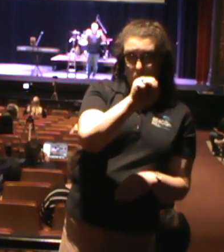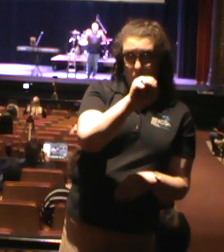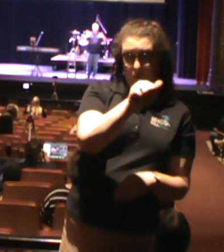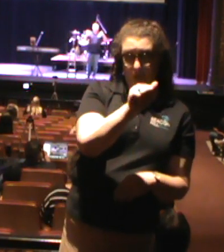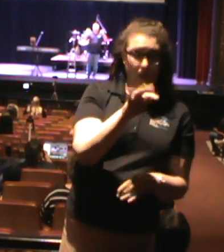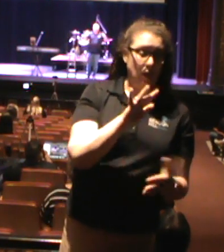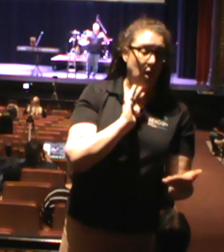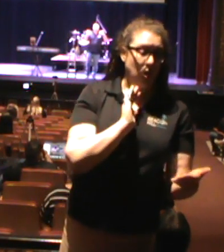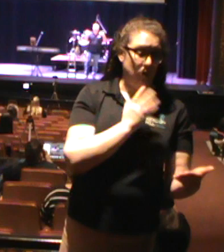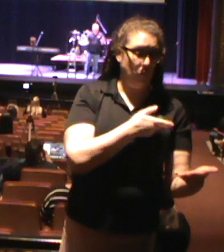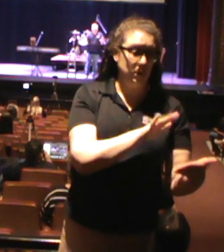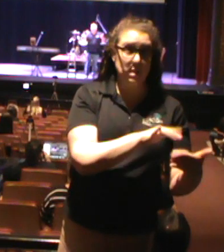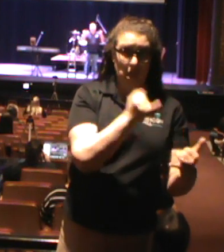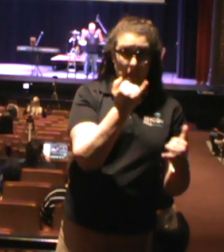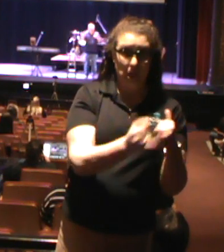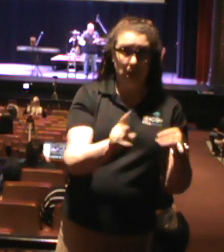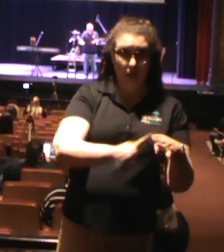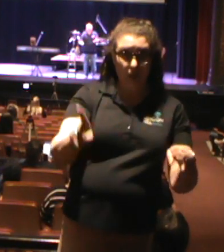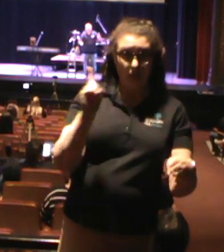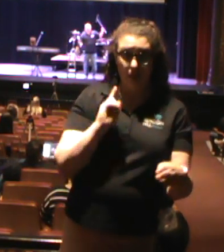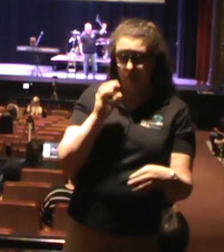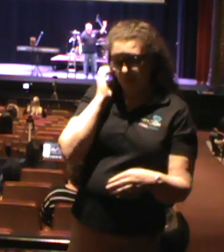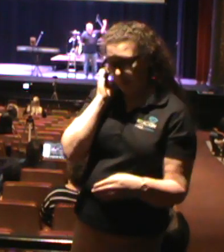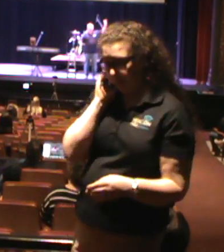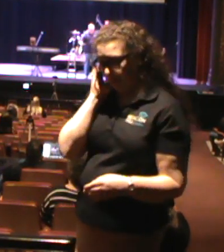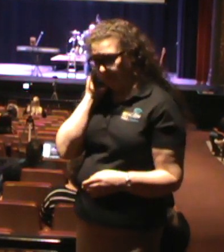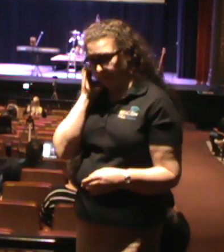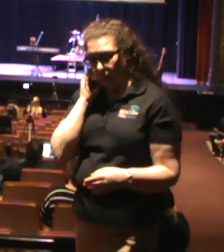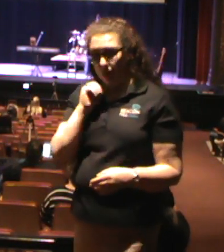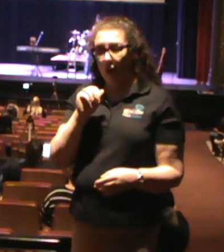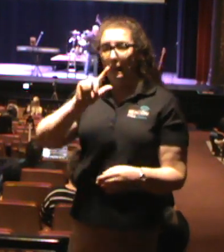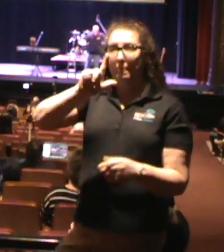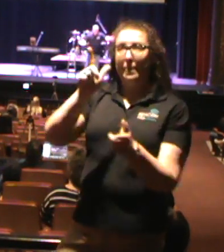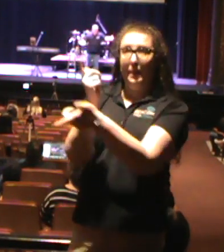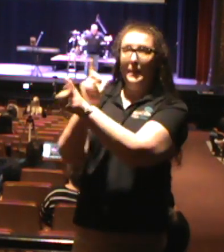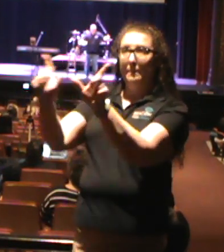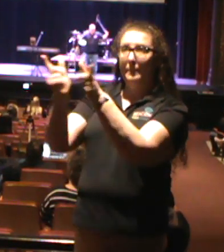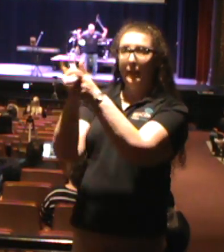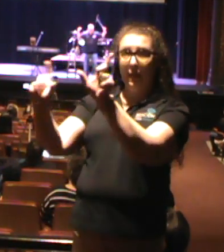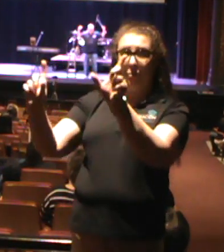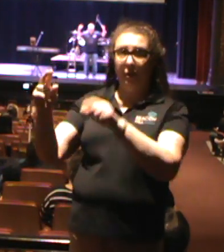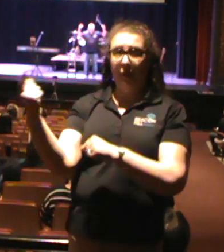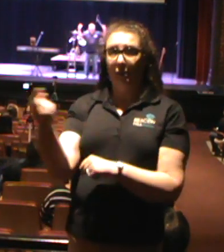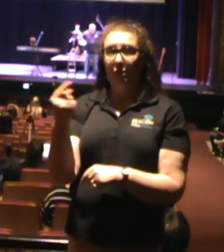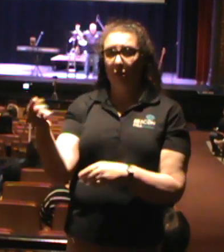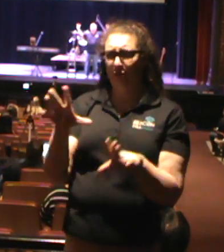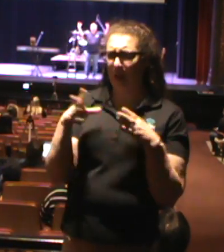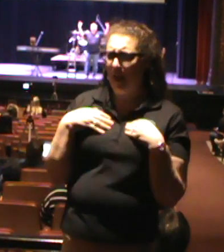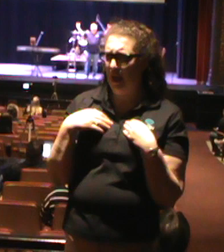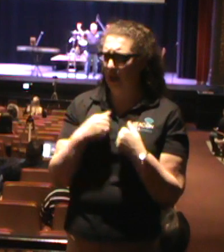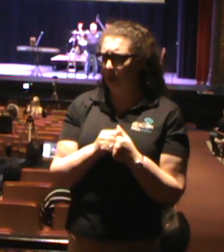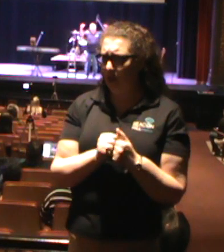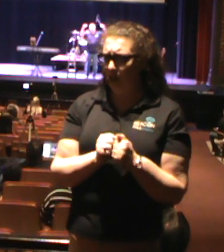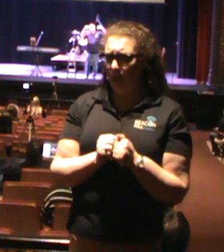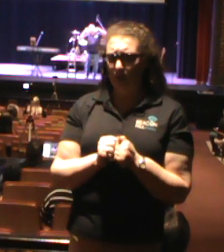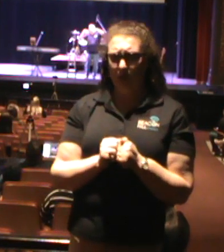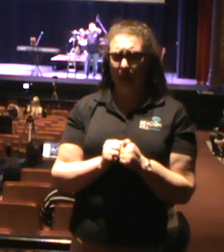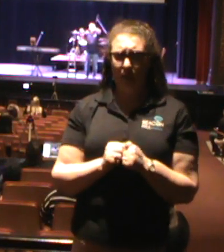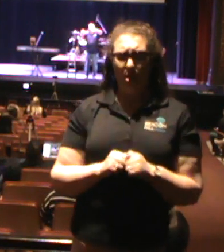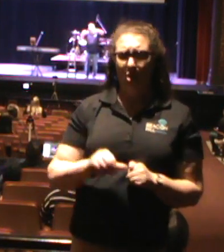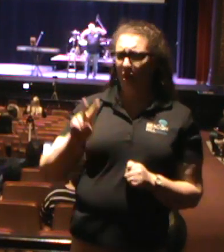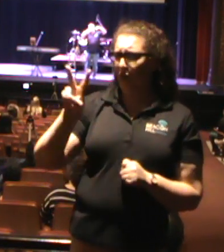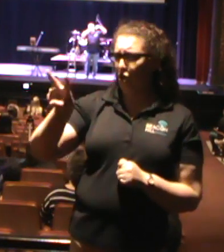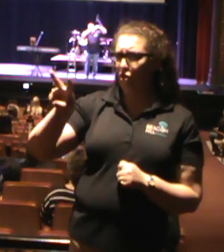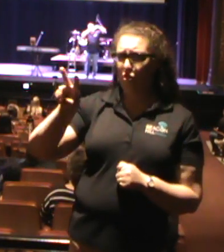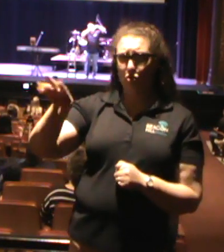had 200,000 books in it. Even back then, it was a massive town. And as you